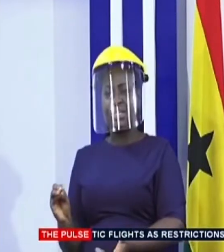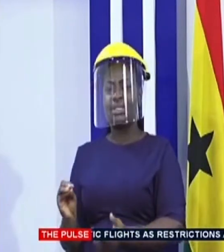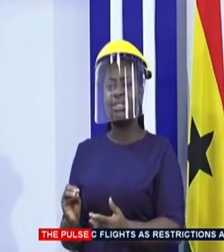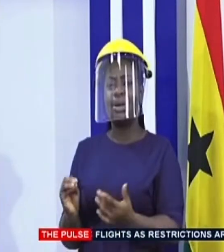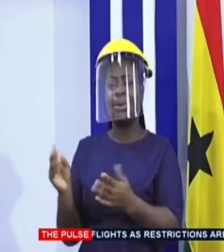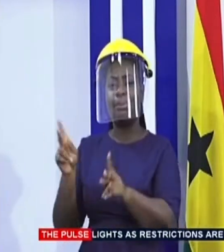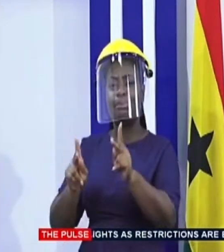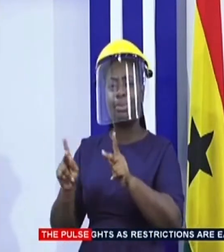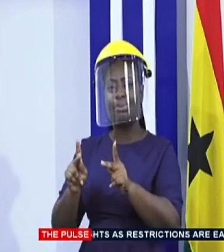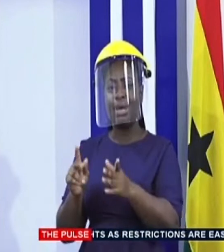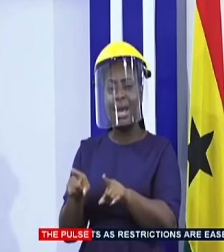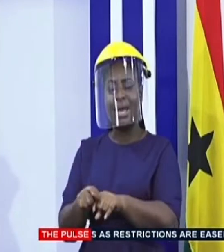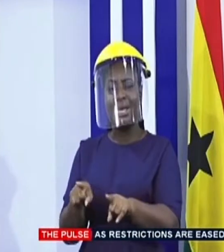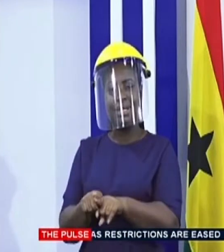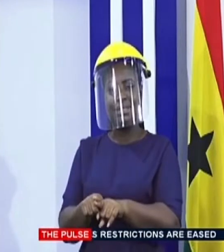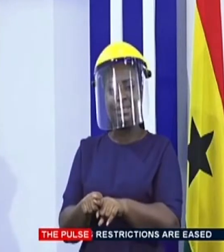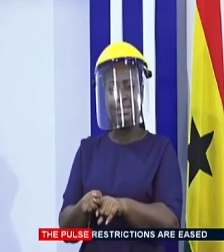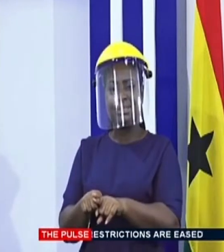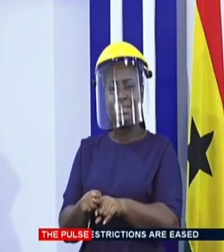Arts and craft dealers,